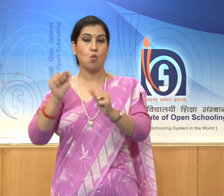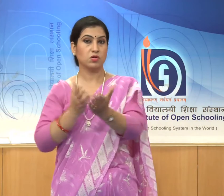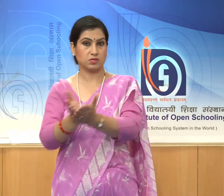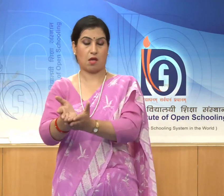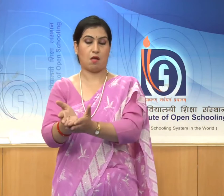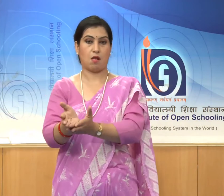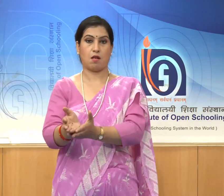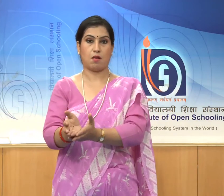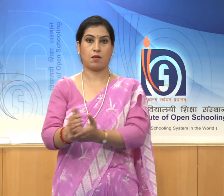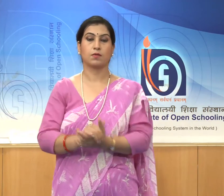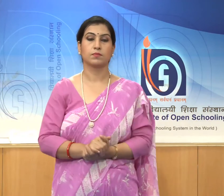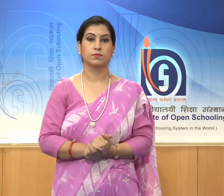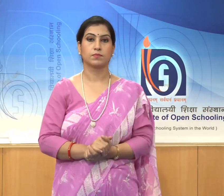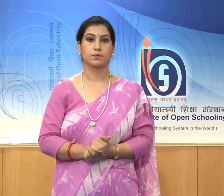pearl period.